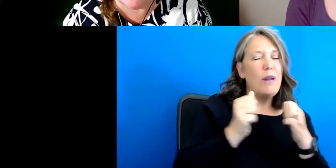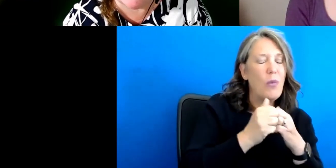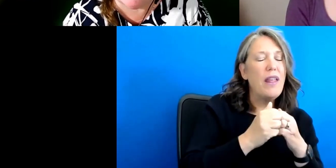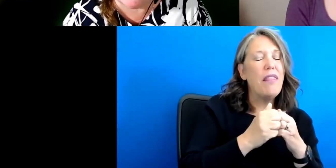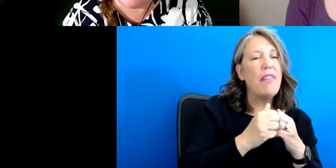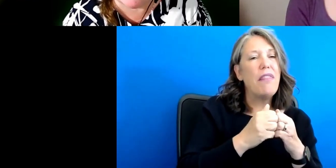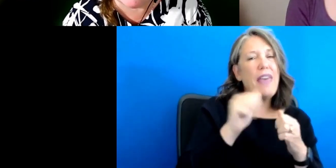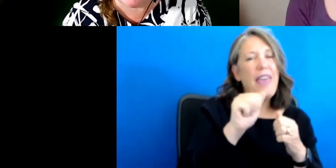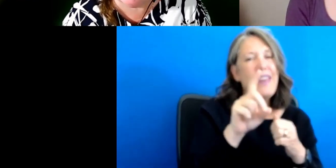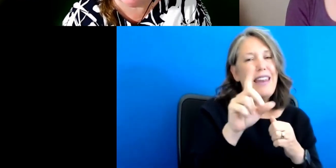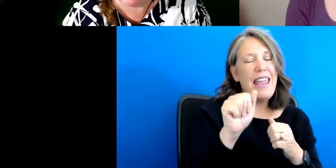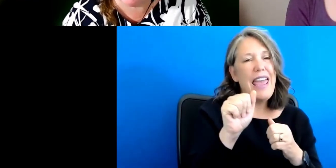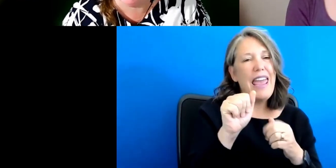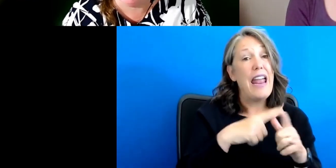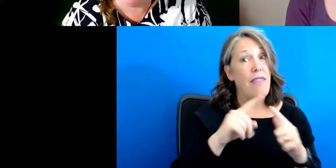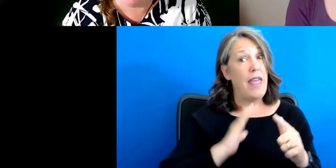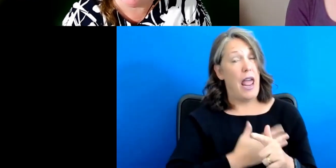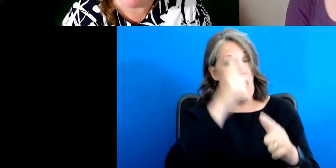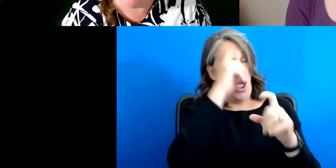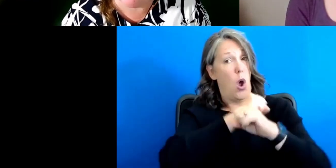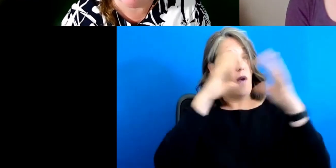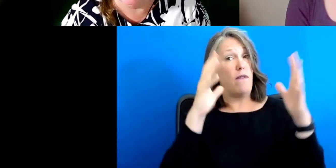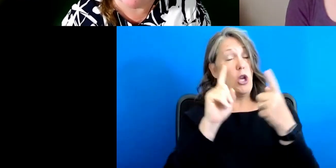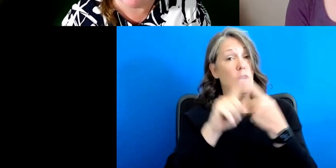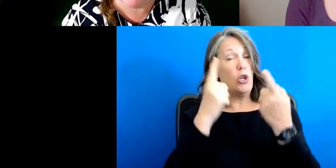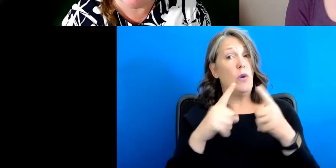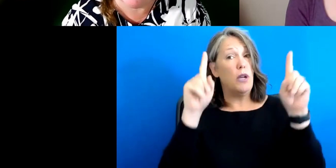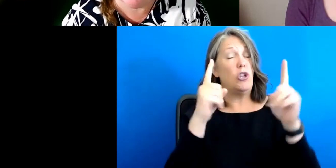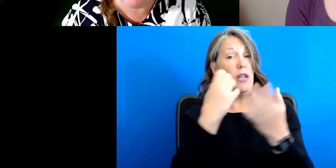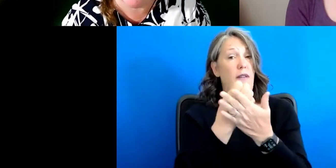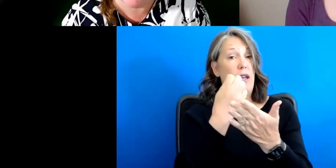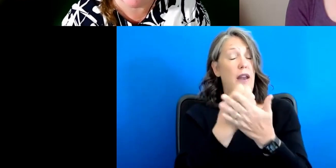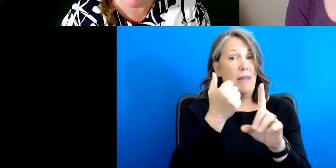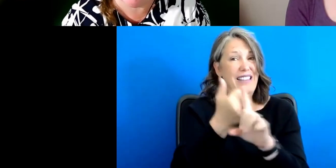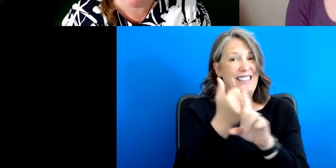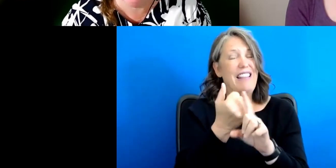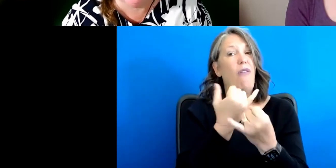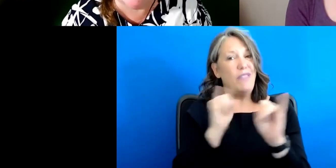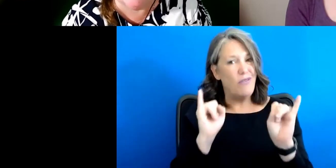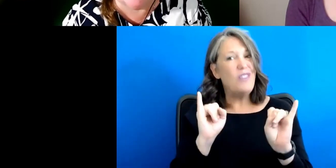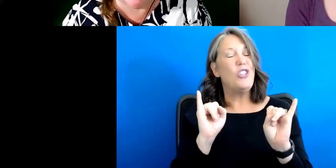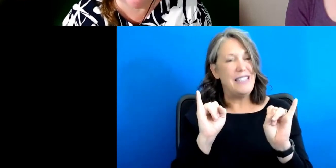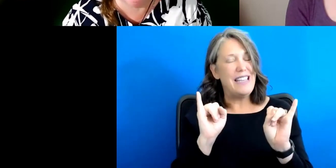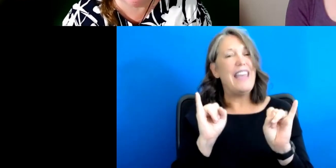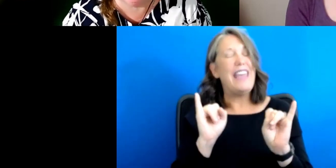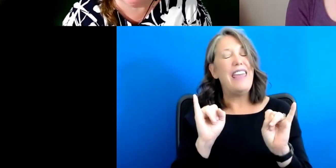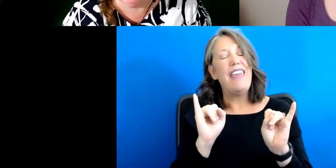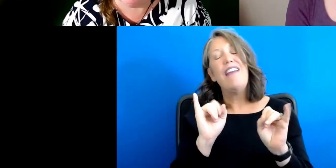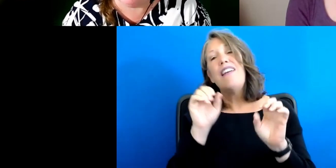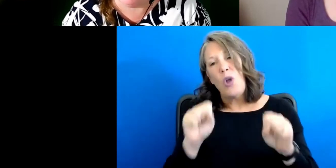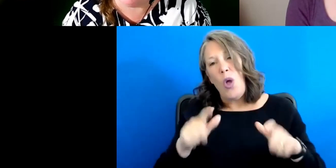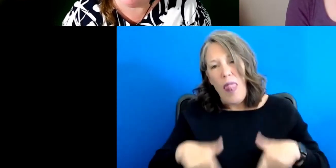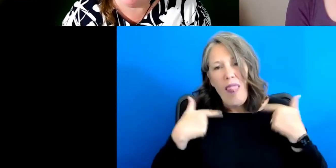empowering individuals with disabilities to achieve economic self-sufficiency, independent living,